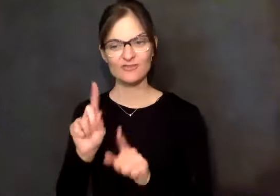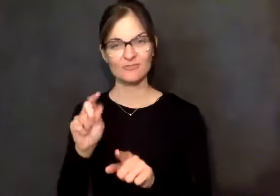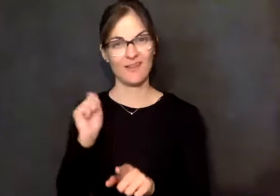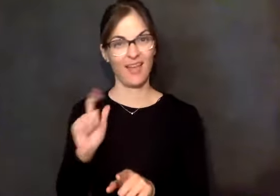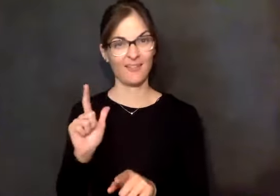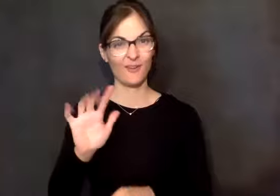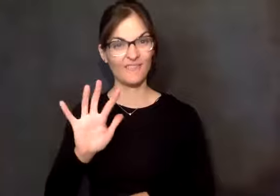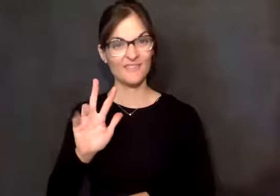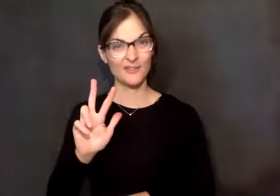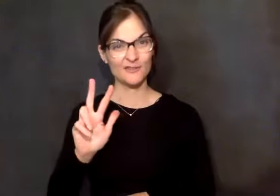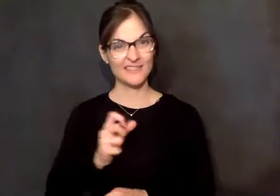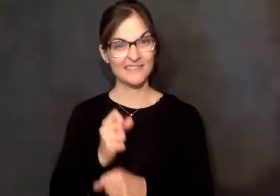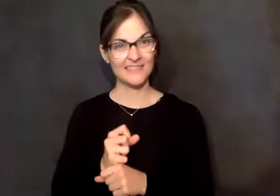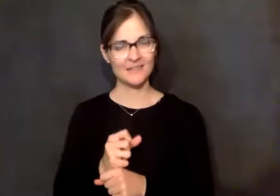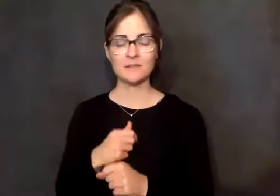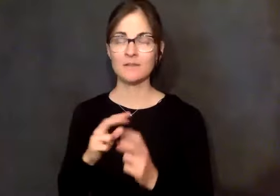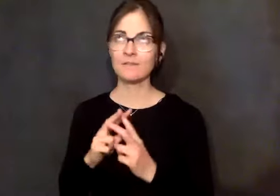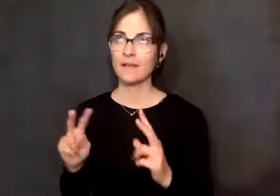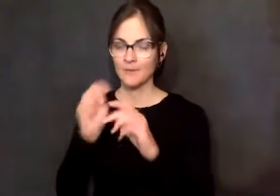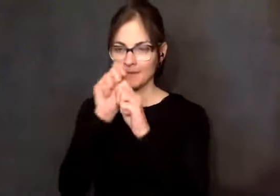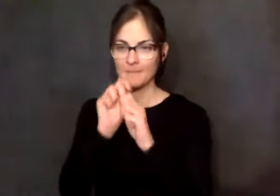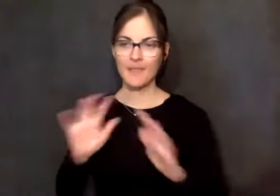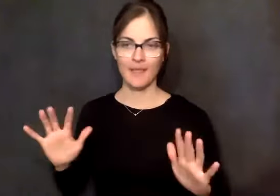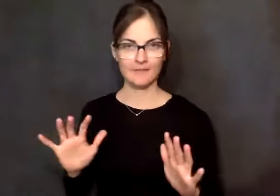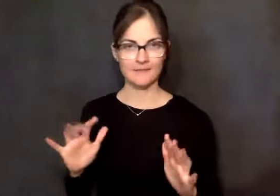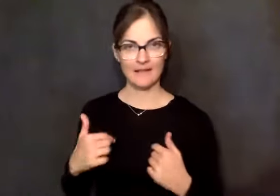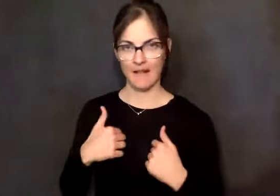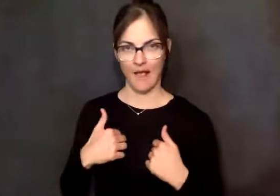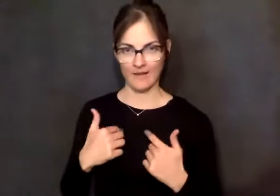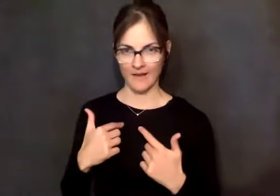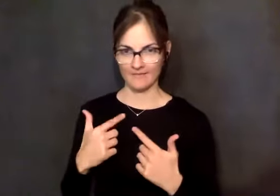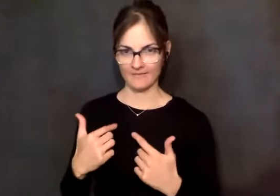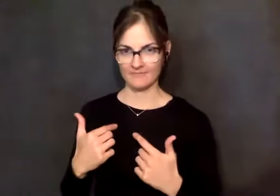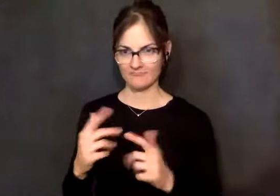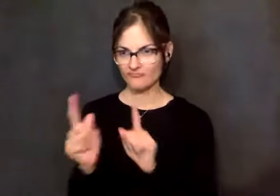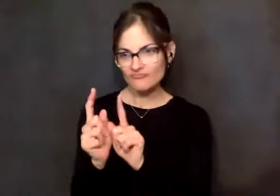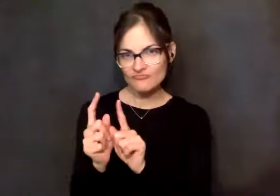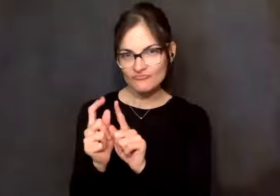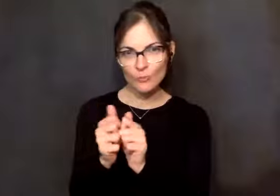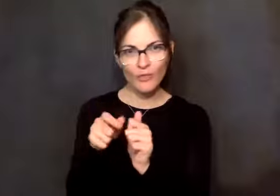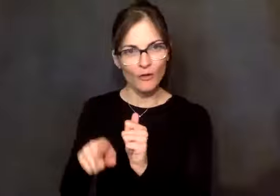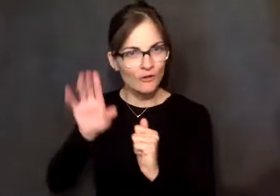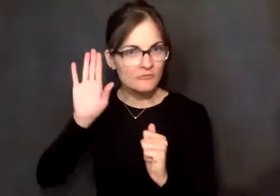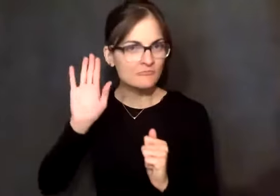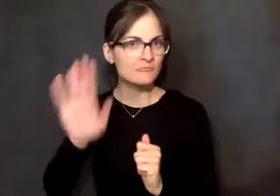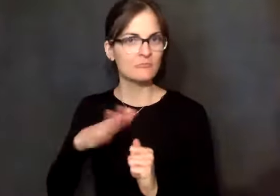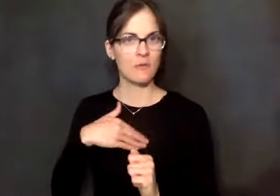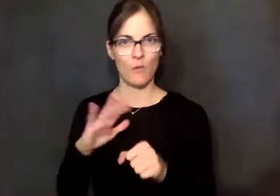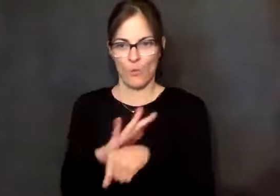been in 53 years of Al-Anon. And I have been very blessed to have had her my entire